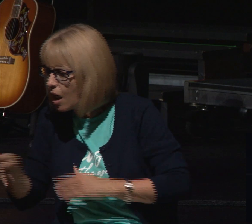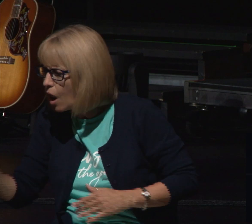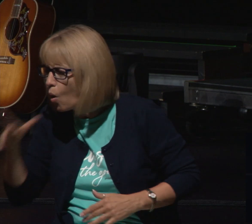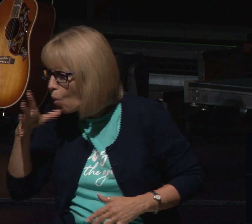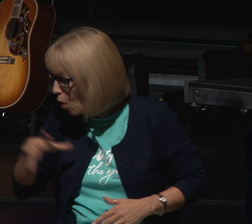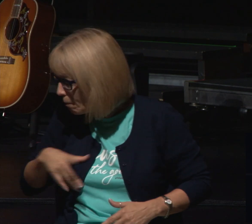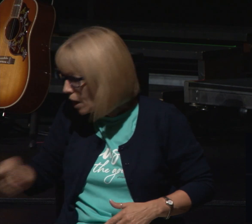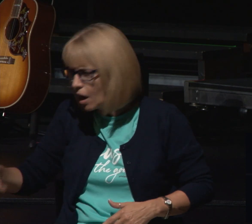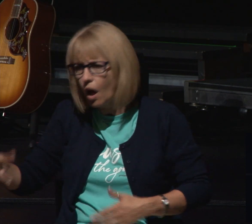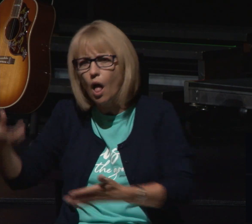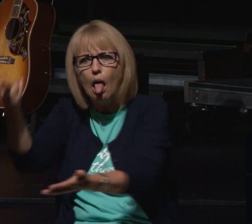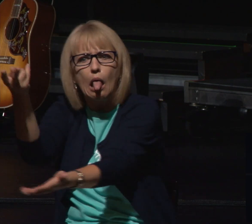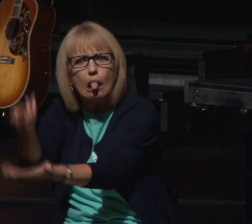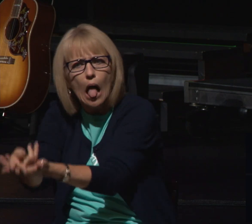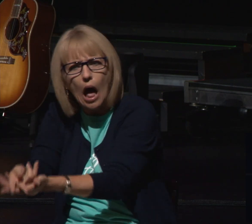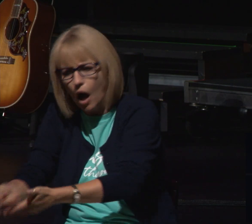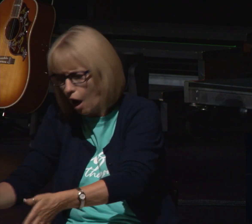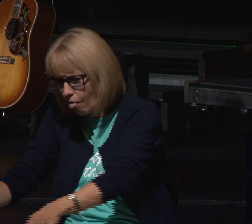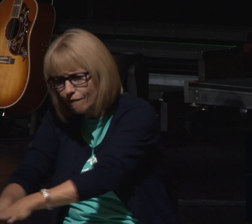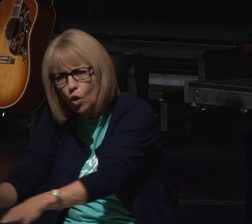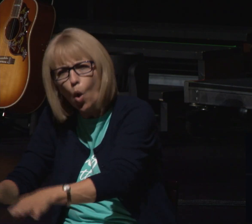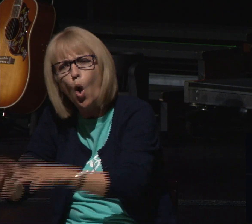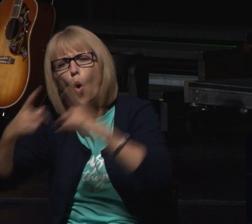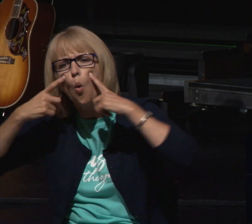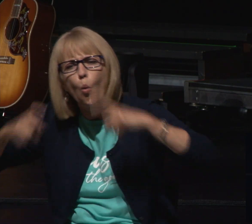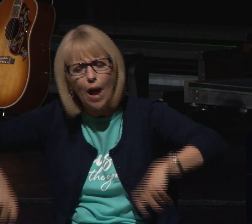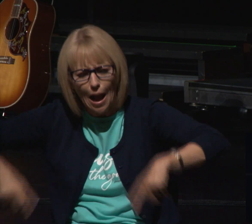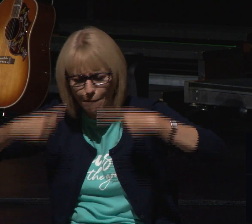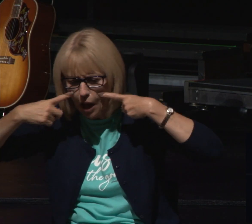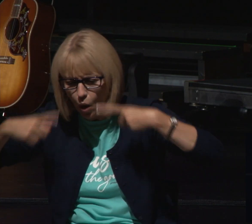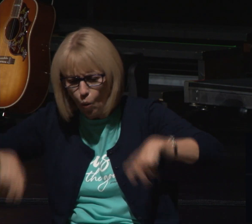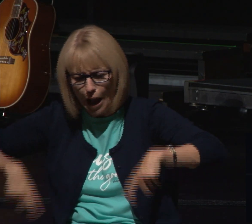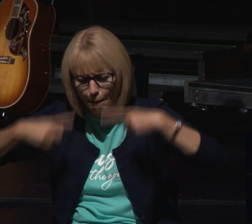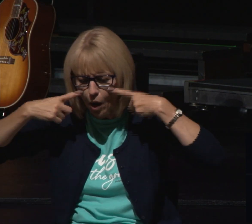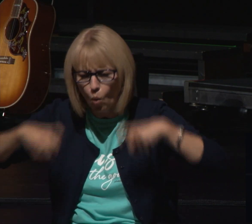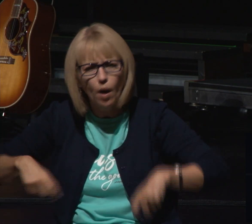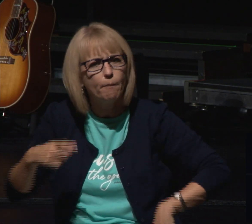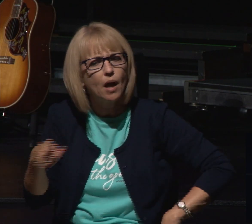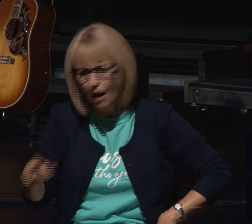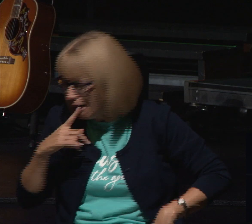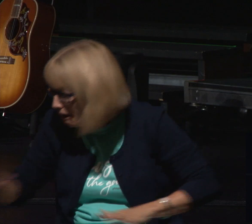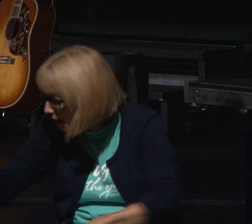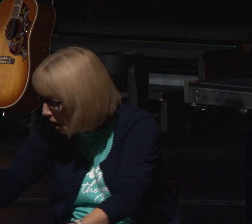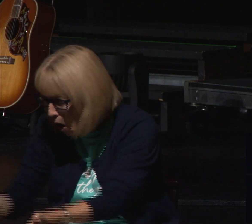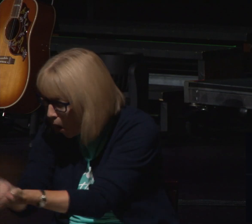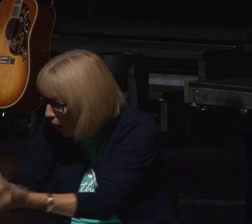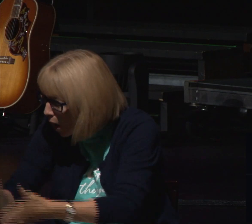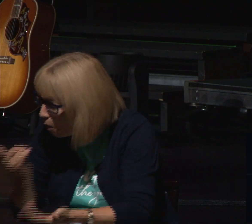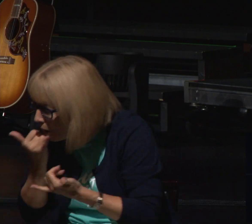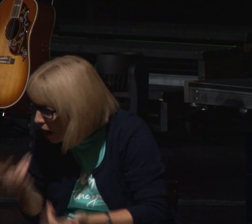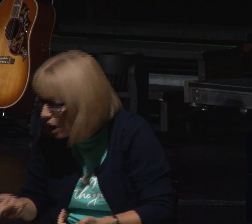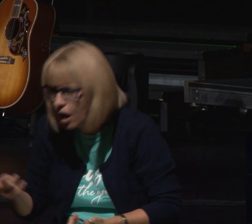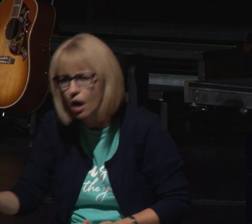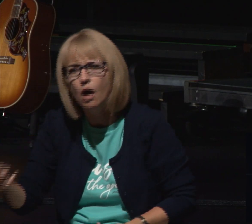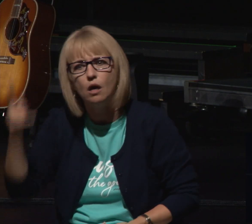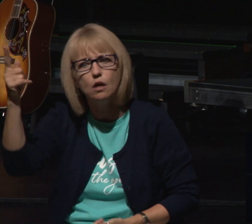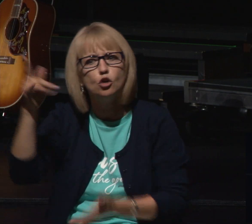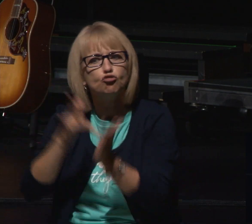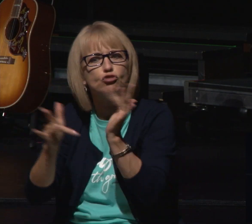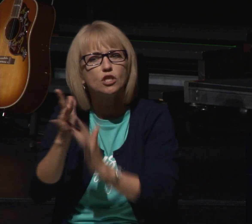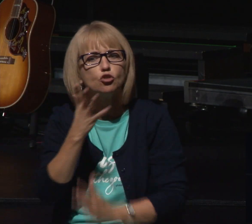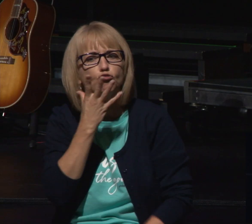are you okay and she said i realized jesus was a jew also and he went through what i went through